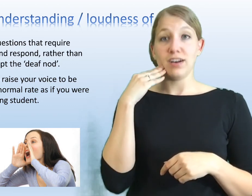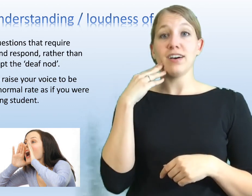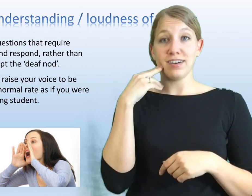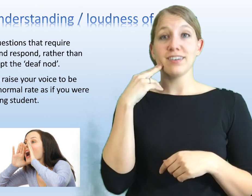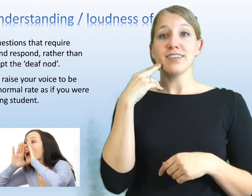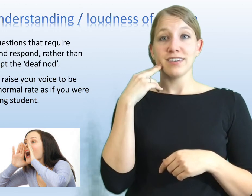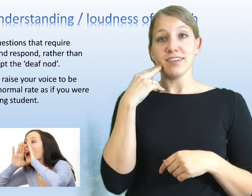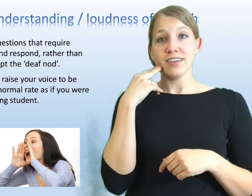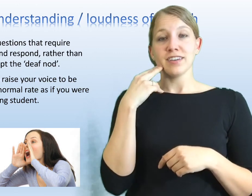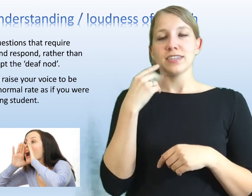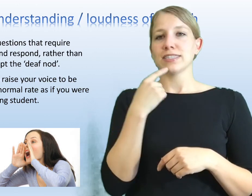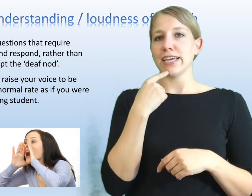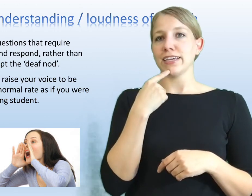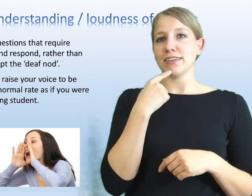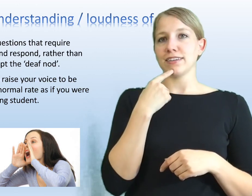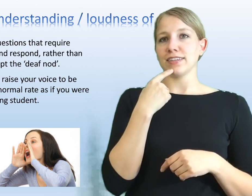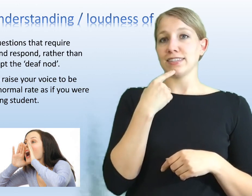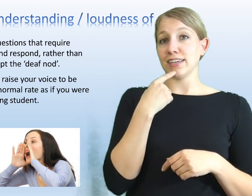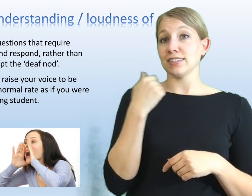head, uh-huh,